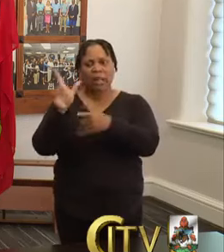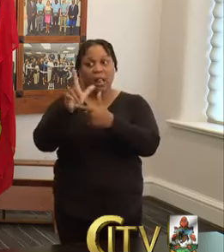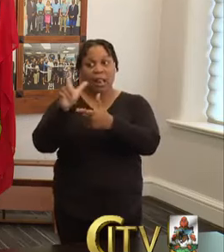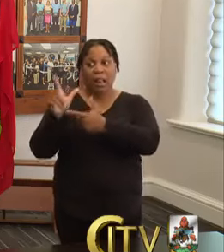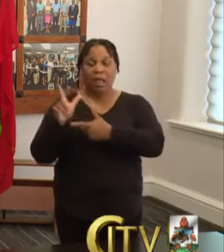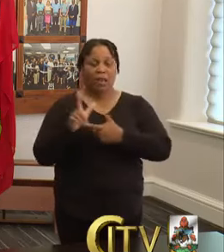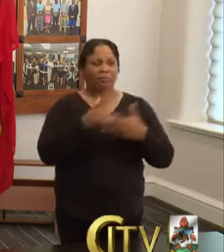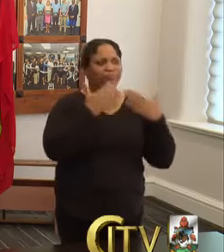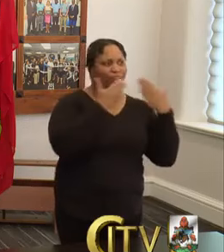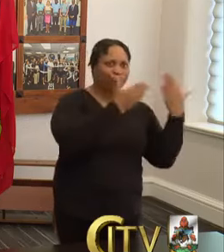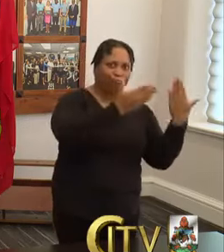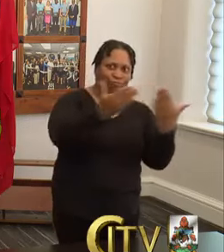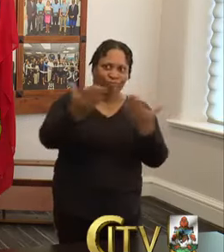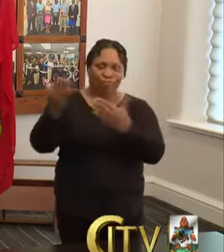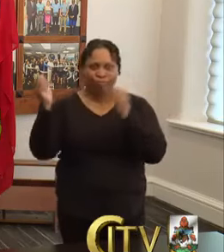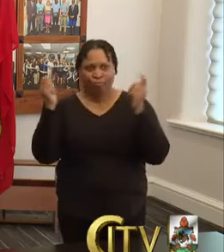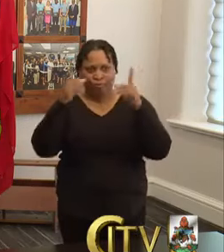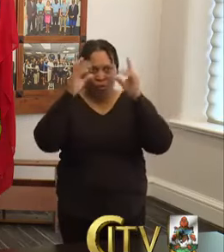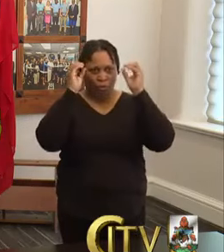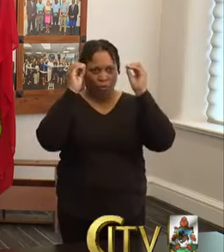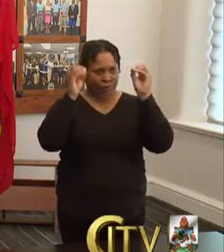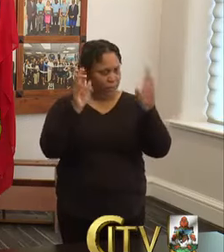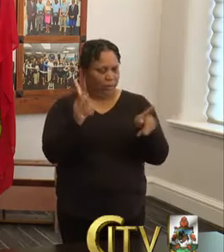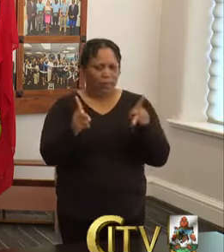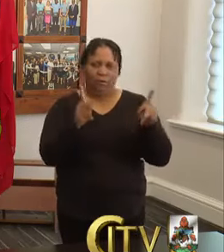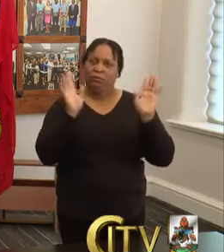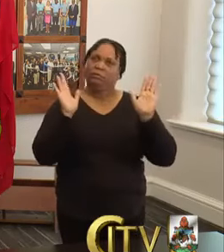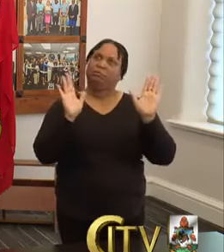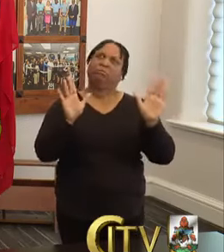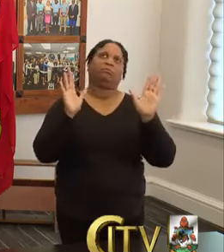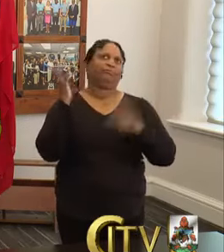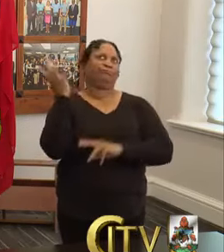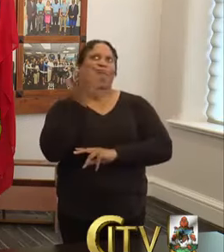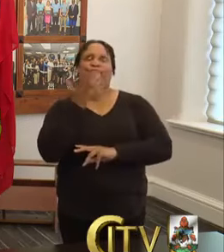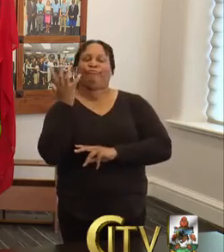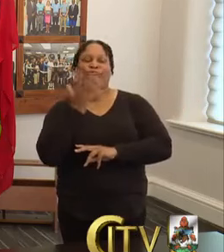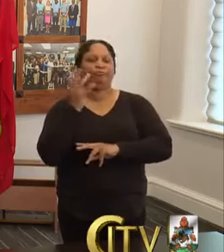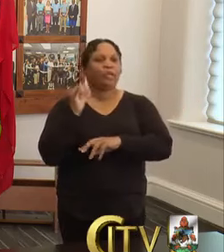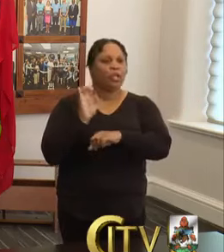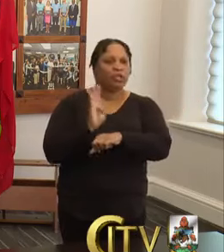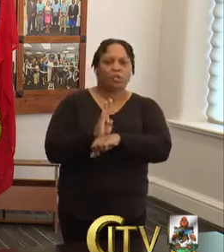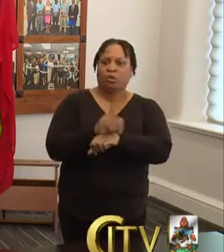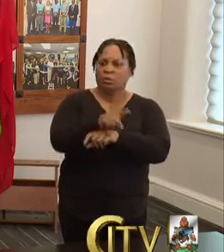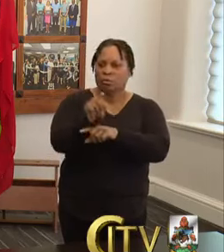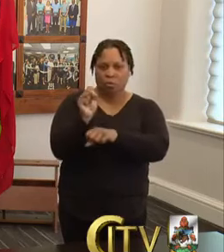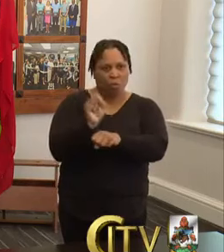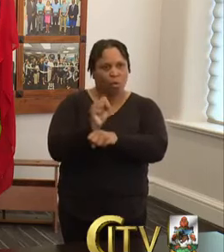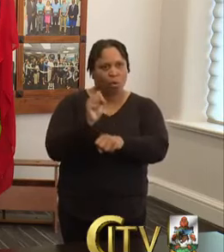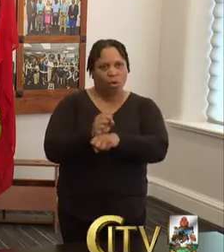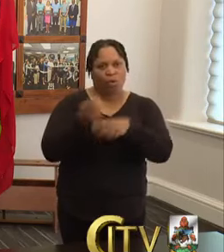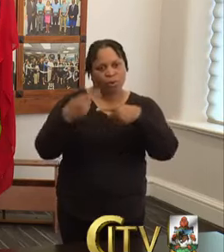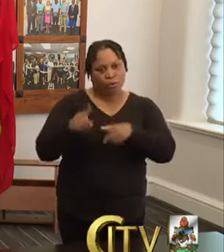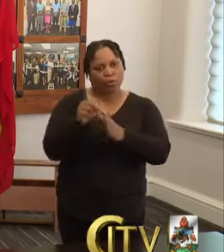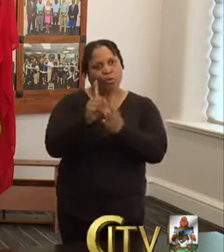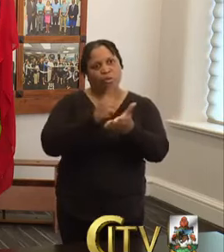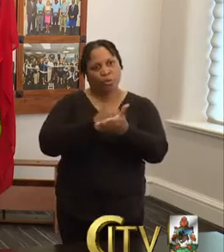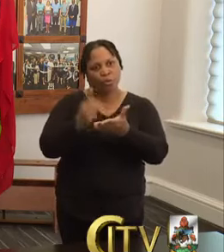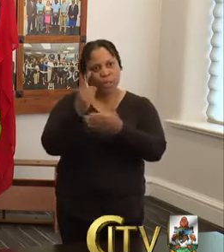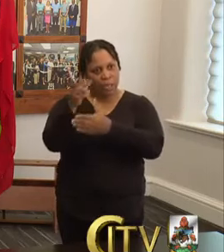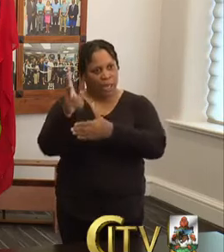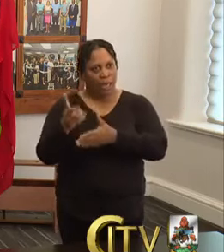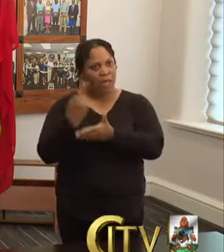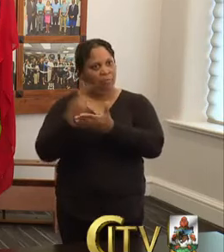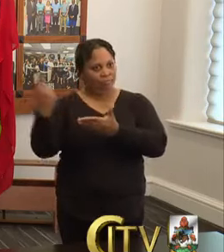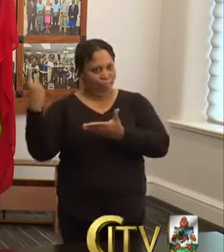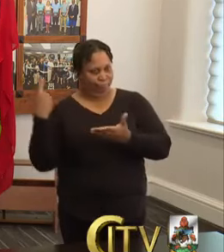of our educators this morning. I think they've done a tremendous job working with what they've had to work with over the last week and a half. All right. Thank you.